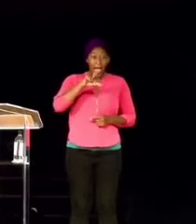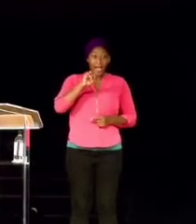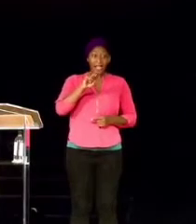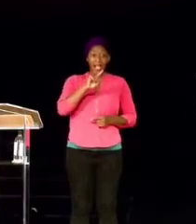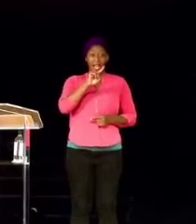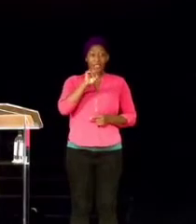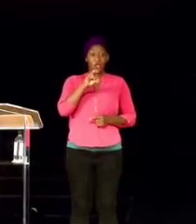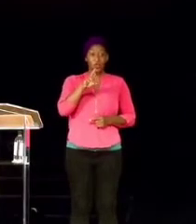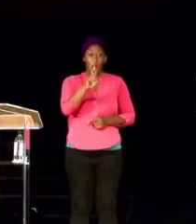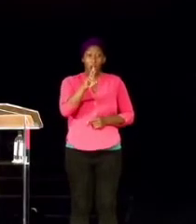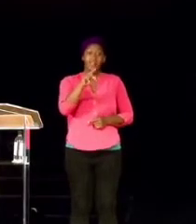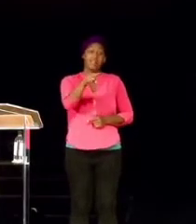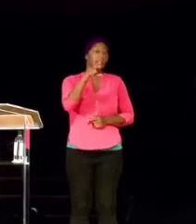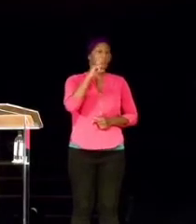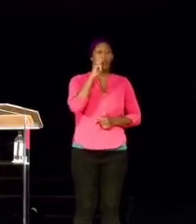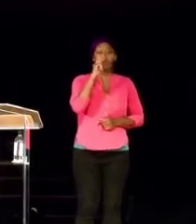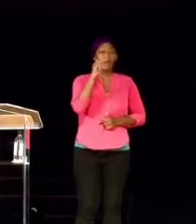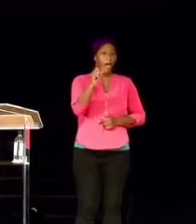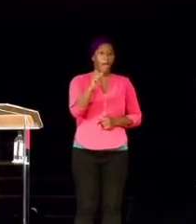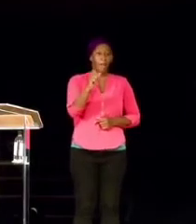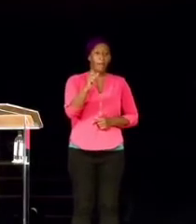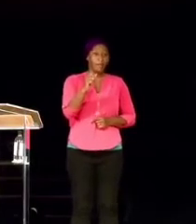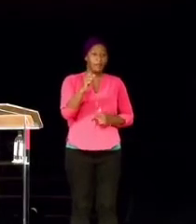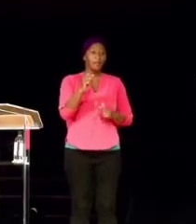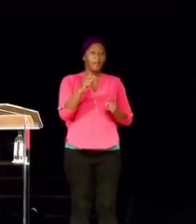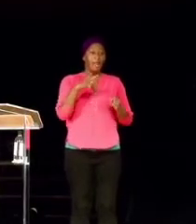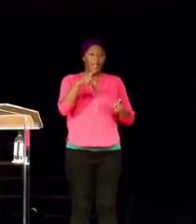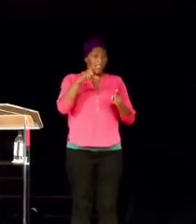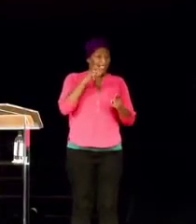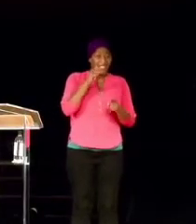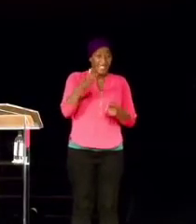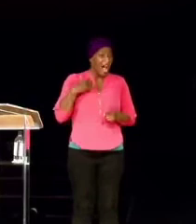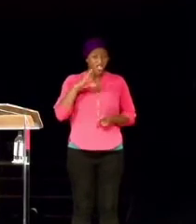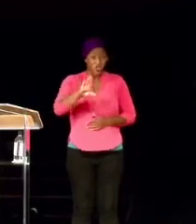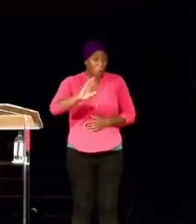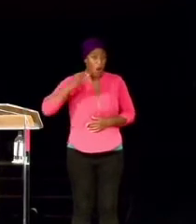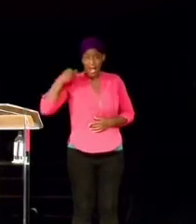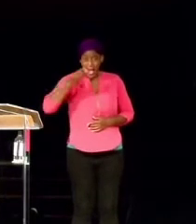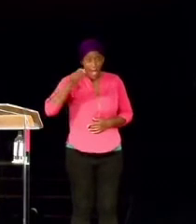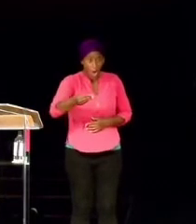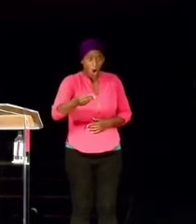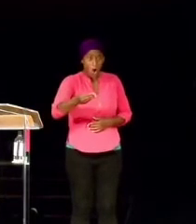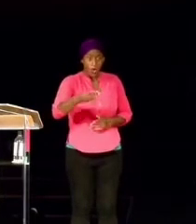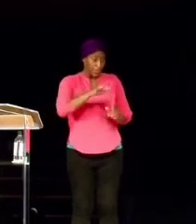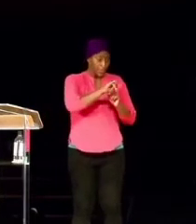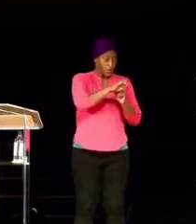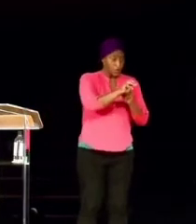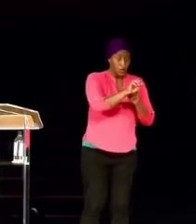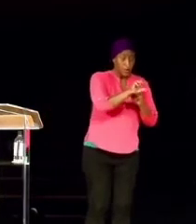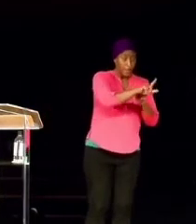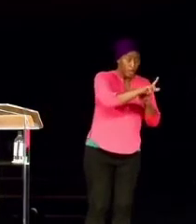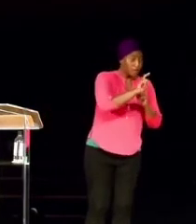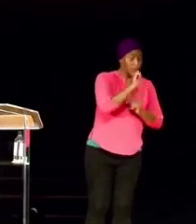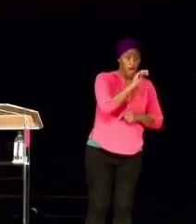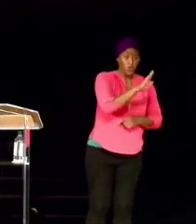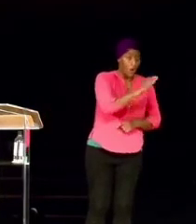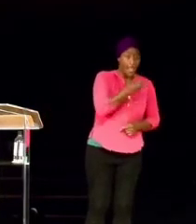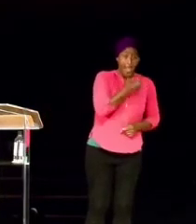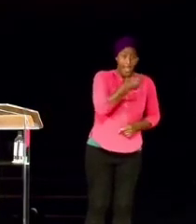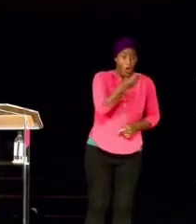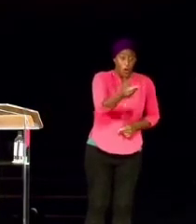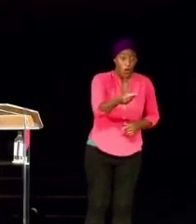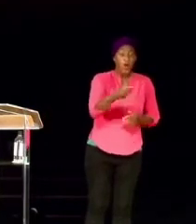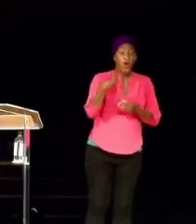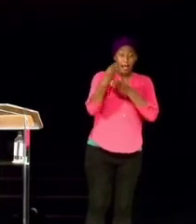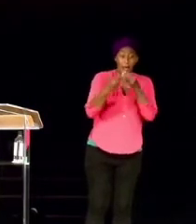And the Lord said, If that's not his heir, then that means neither shall Ishmael be his heir. Because